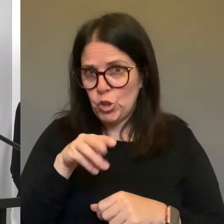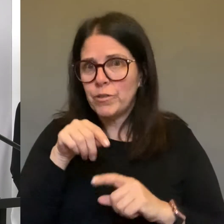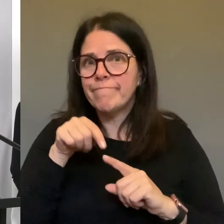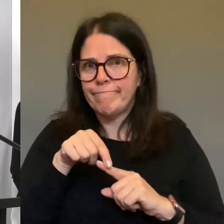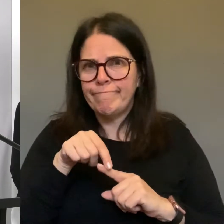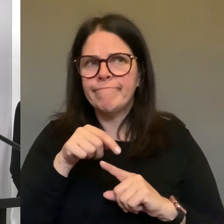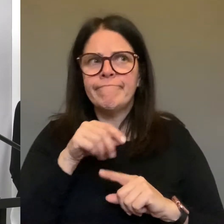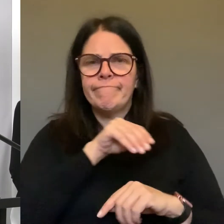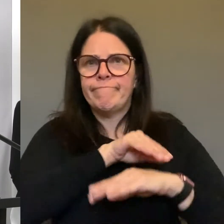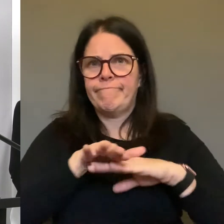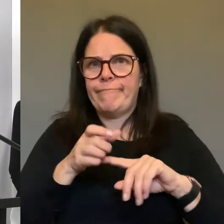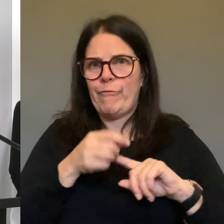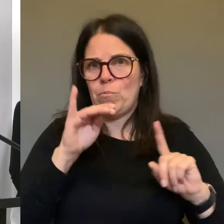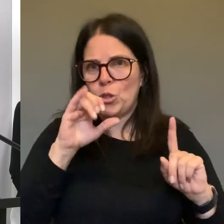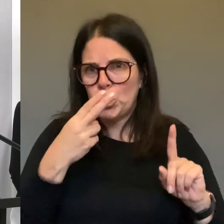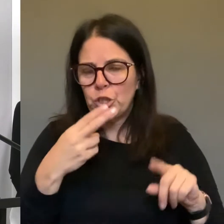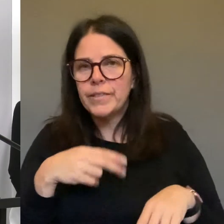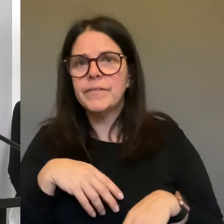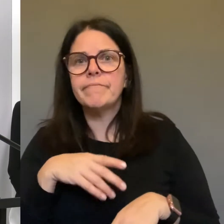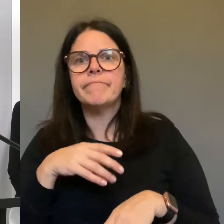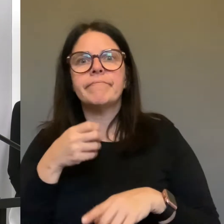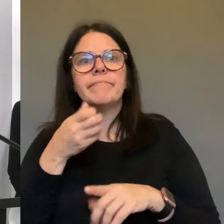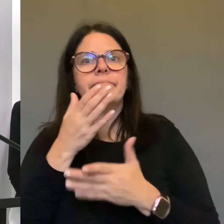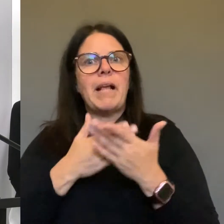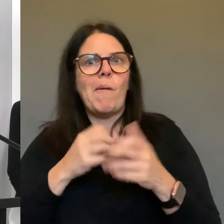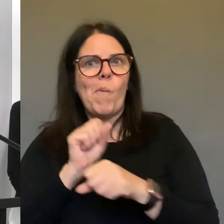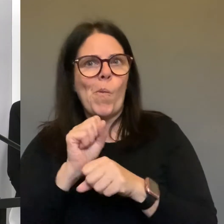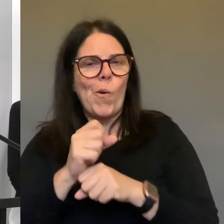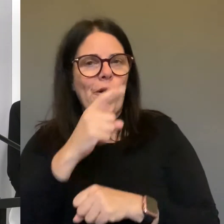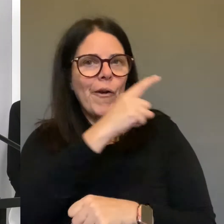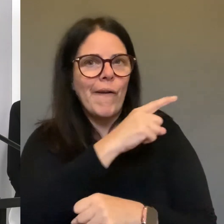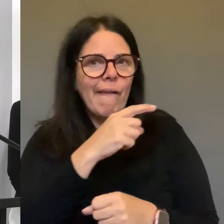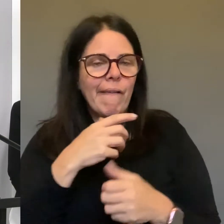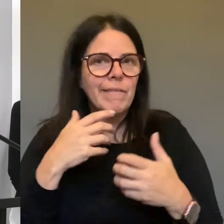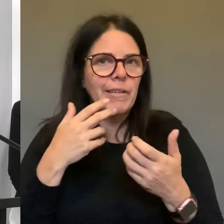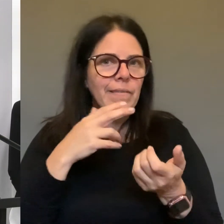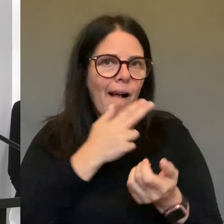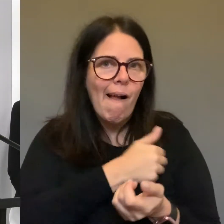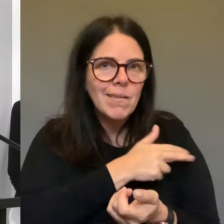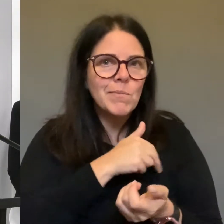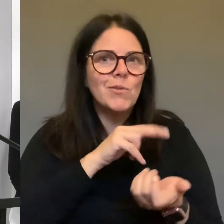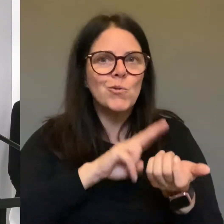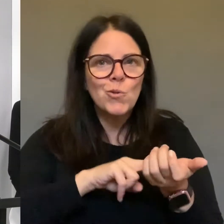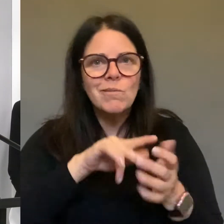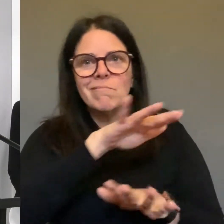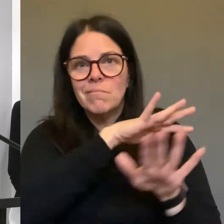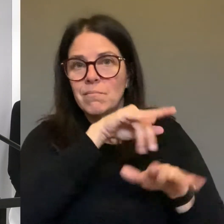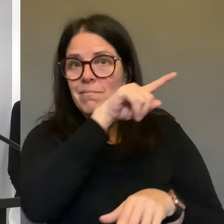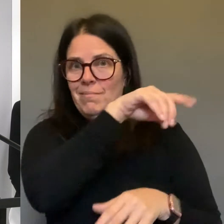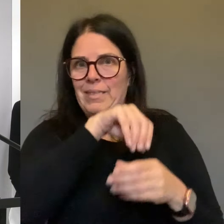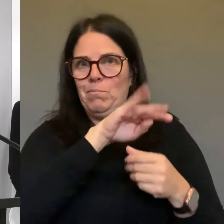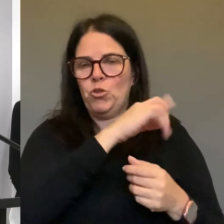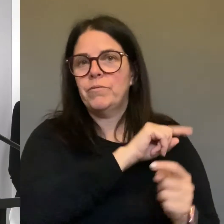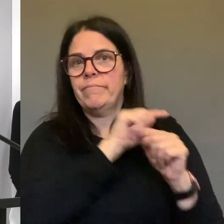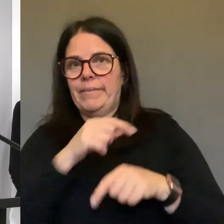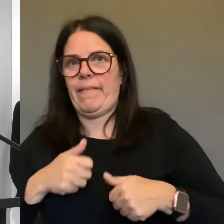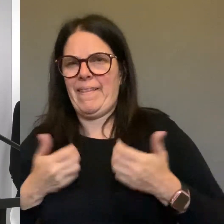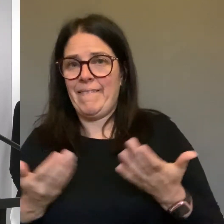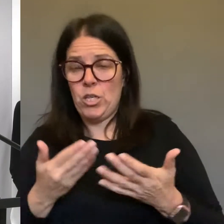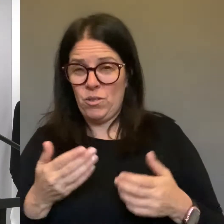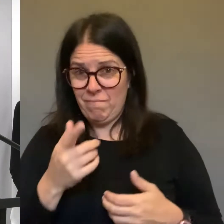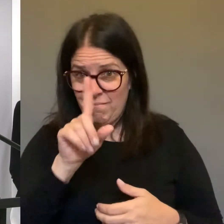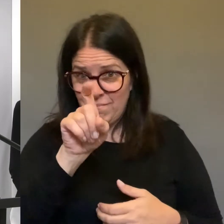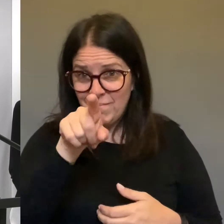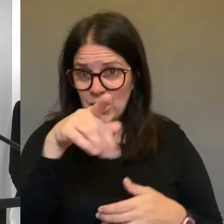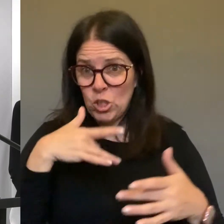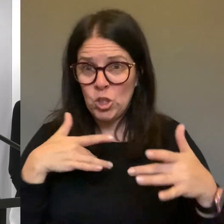workers. How concerned are you about those numbers? Because obviously we're on the border, seeing us getting all week. And just are